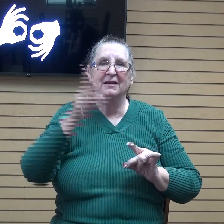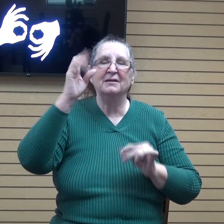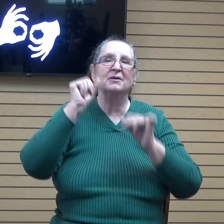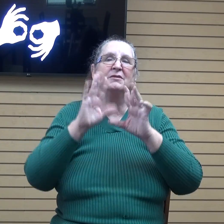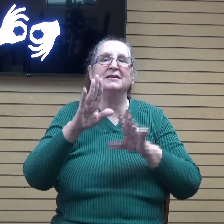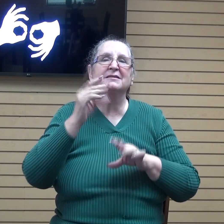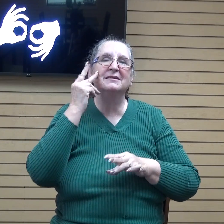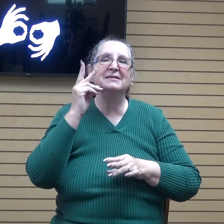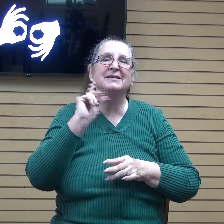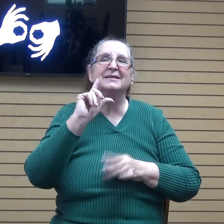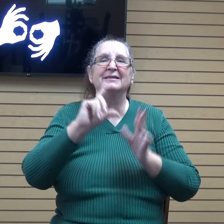i'll see you later